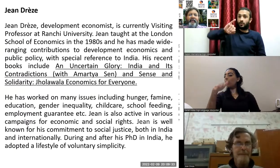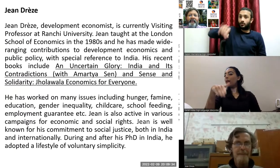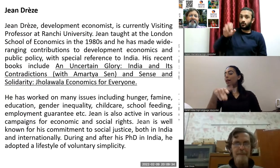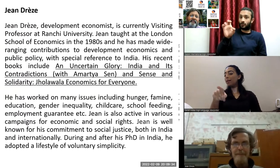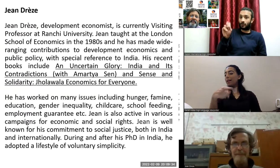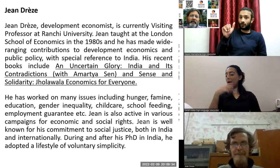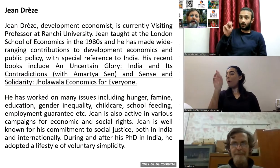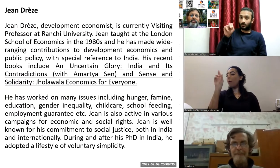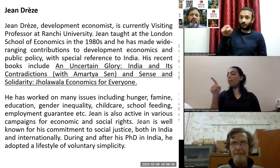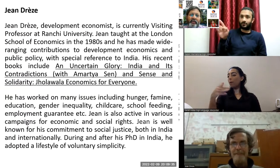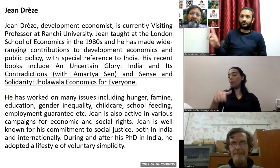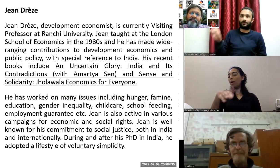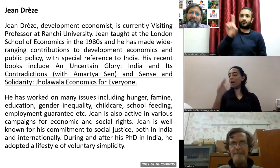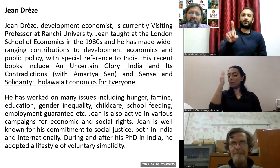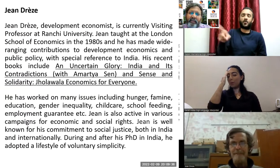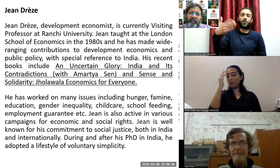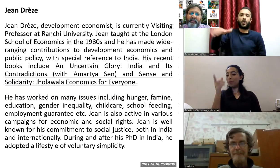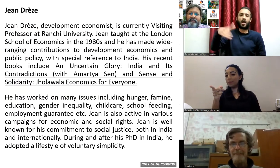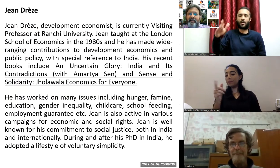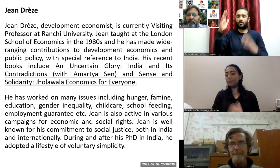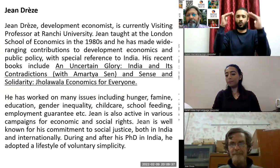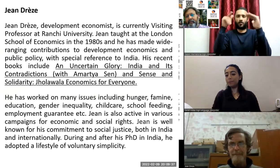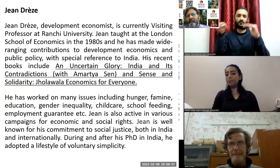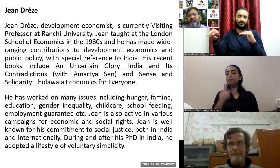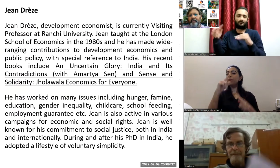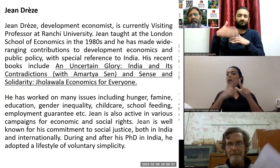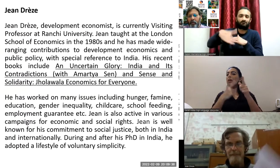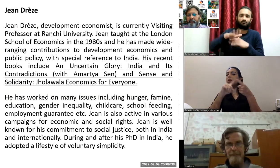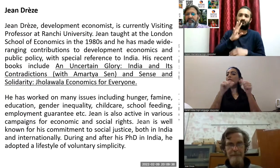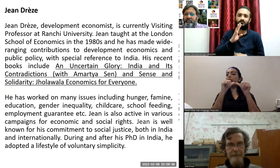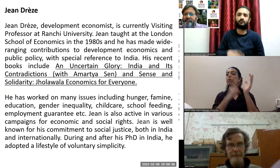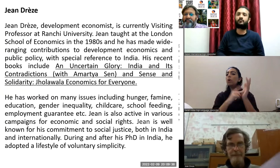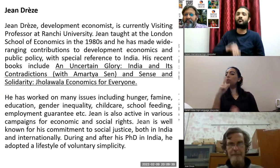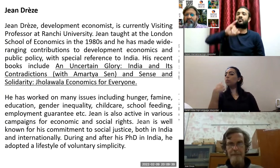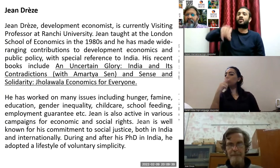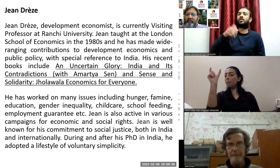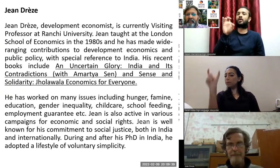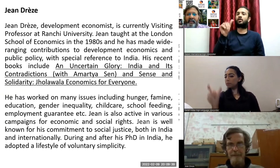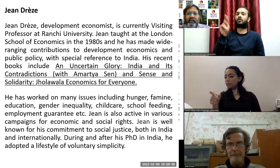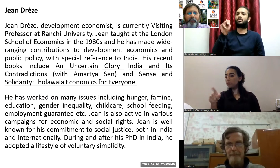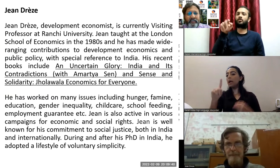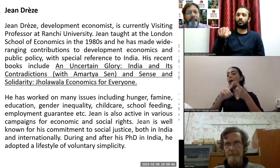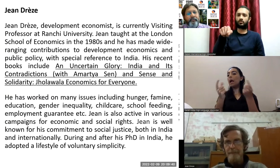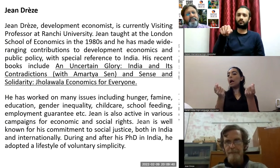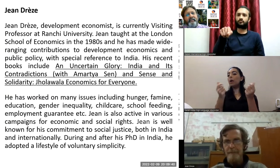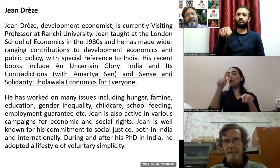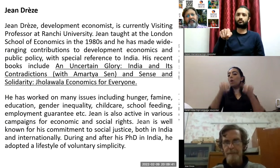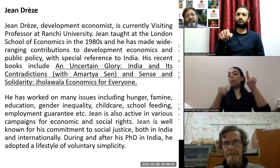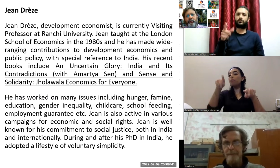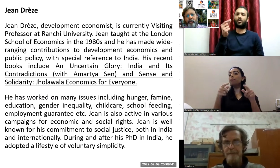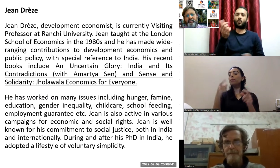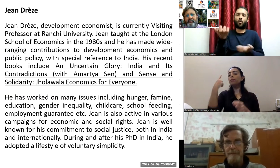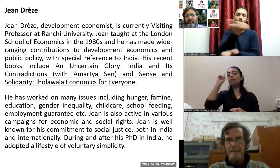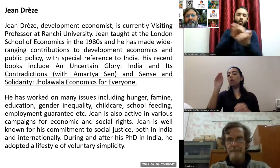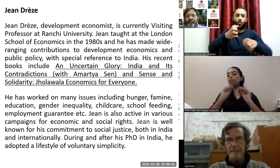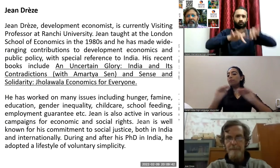and about john he is a development economist is currently visiting professor at